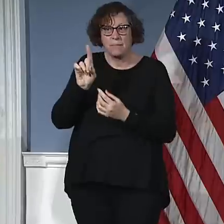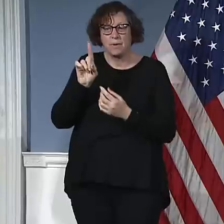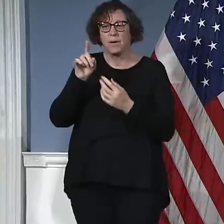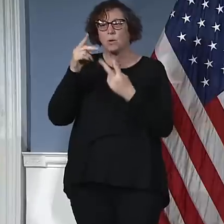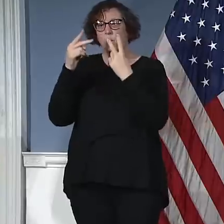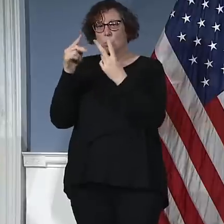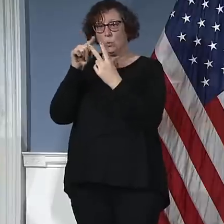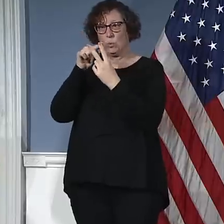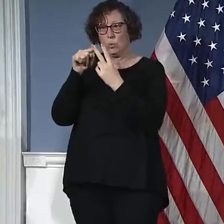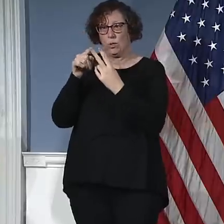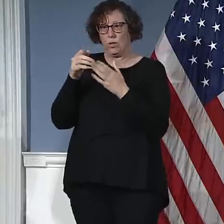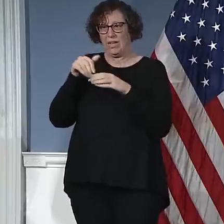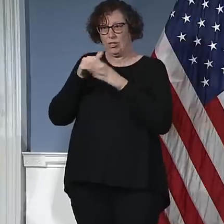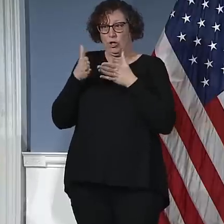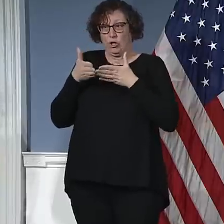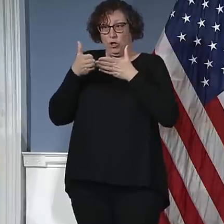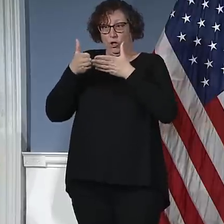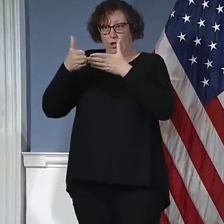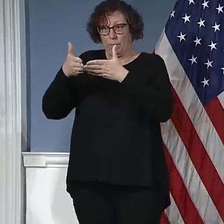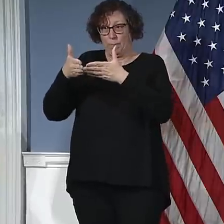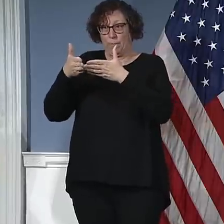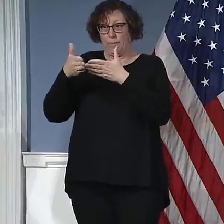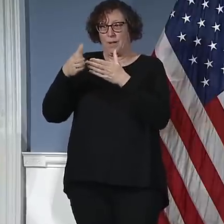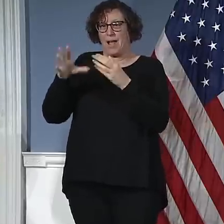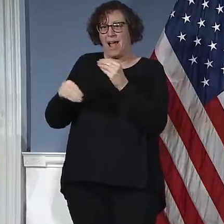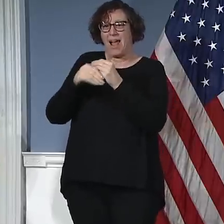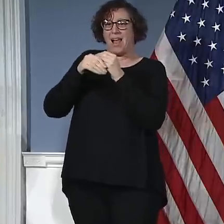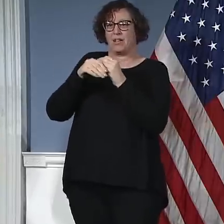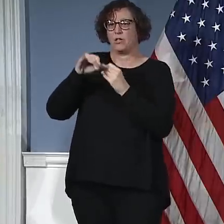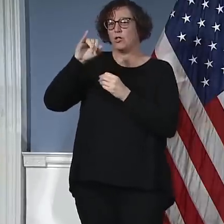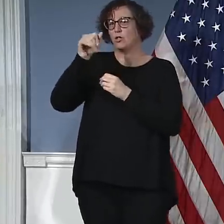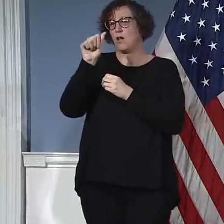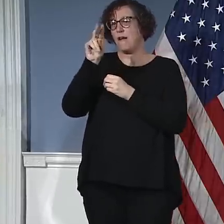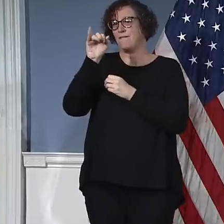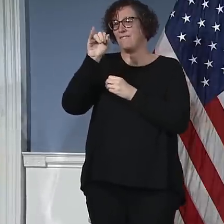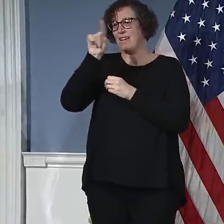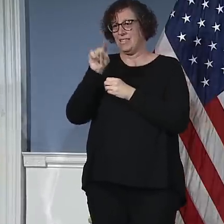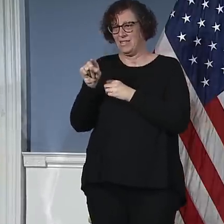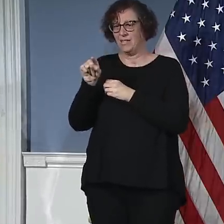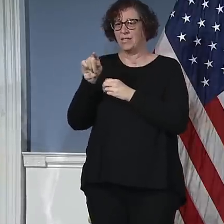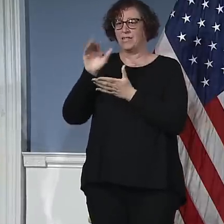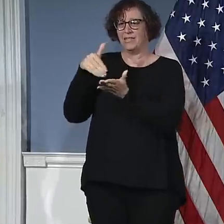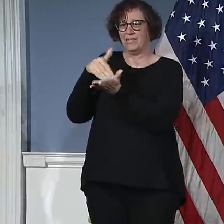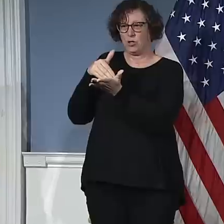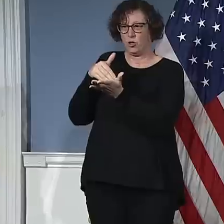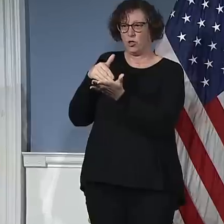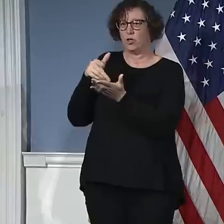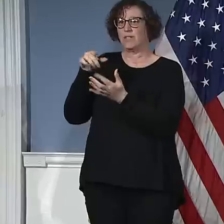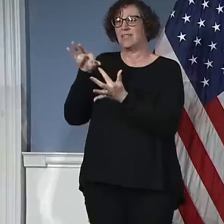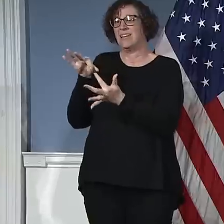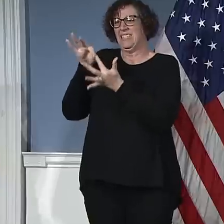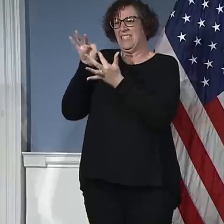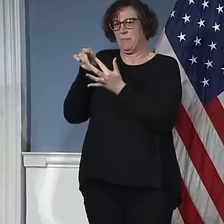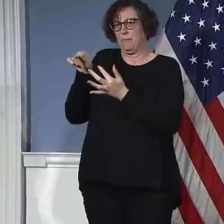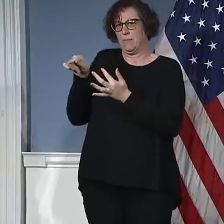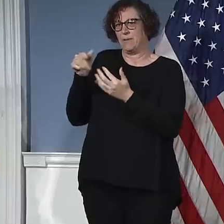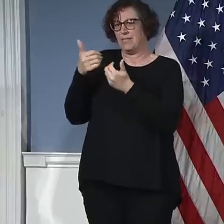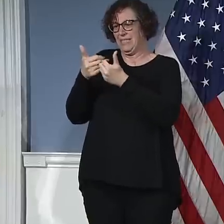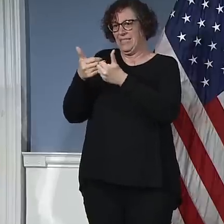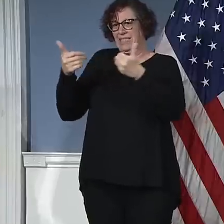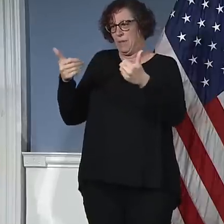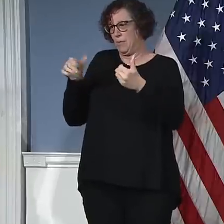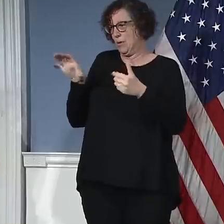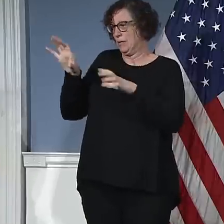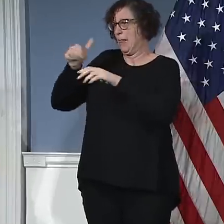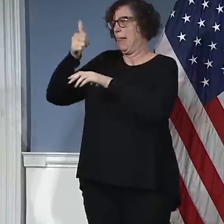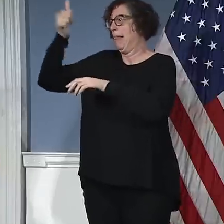valuable. And then we'll look constantly to see where we need expansion the most and where we can